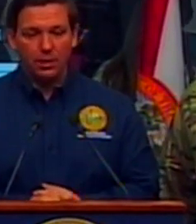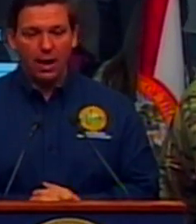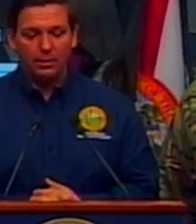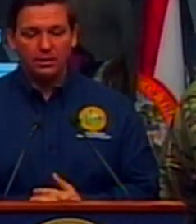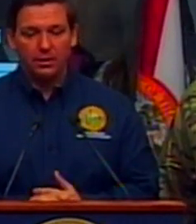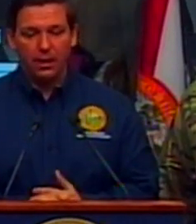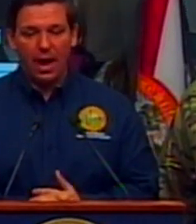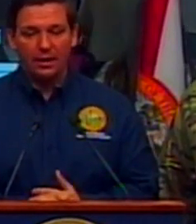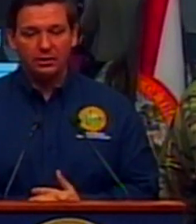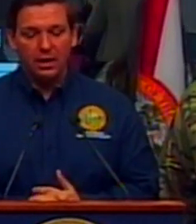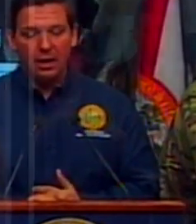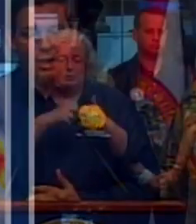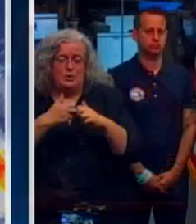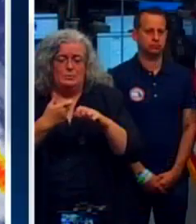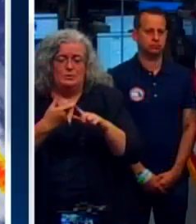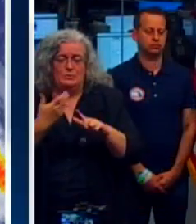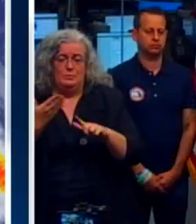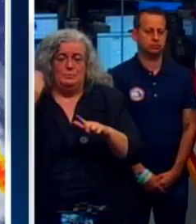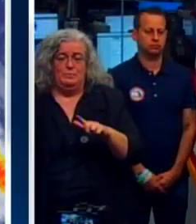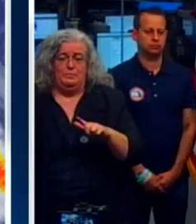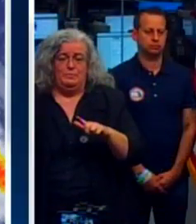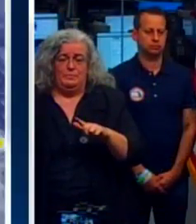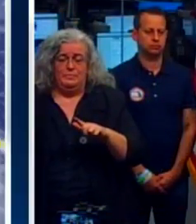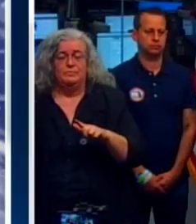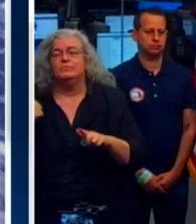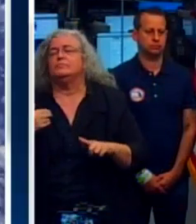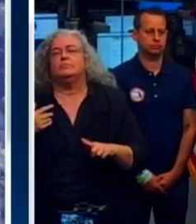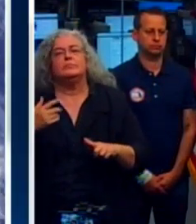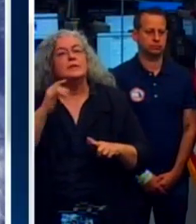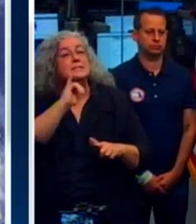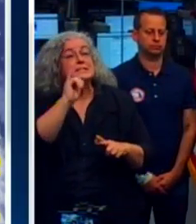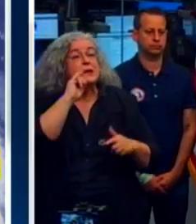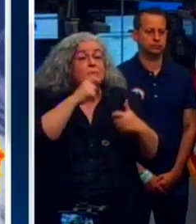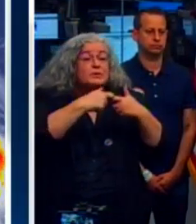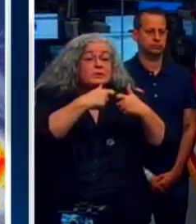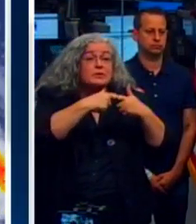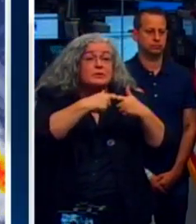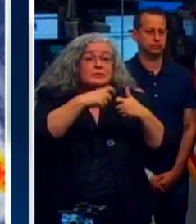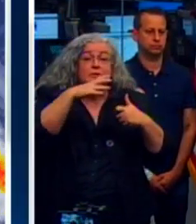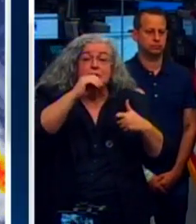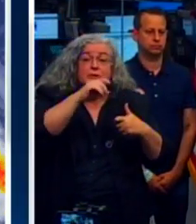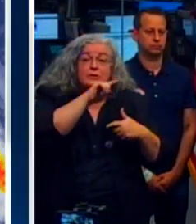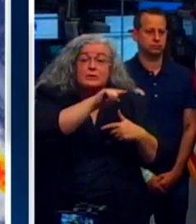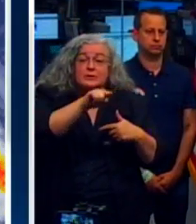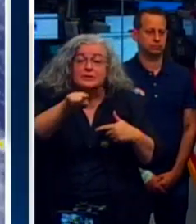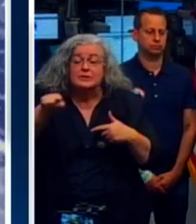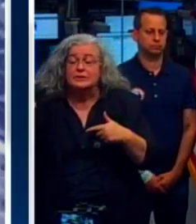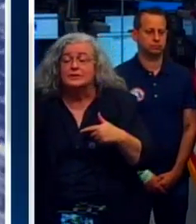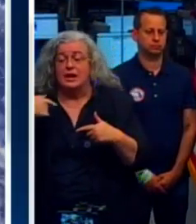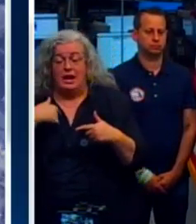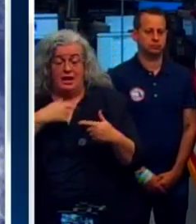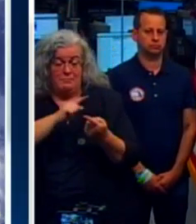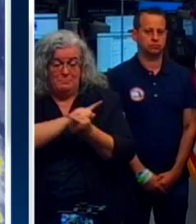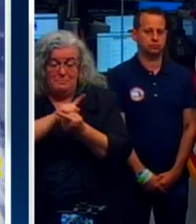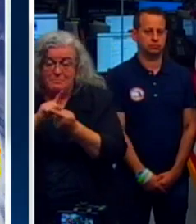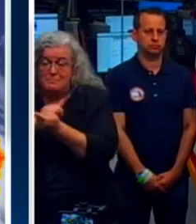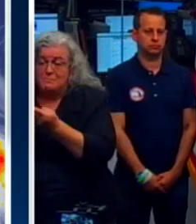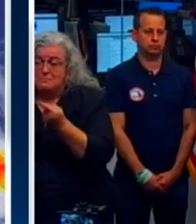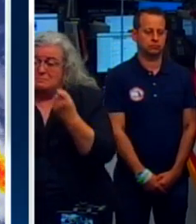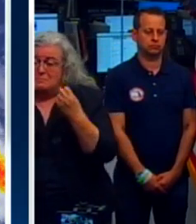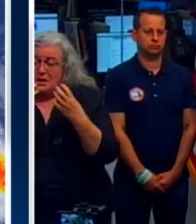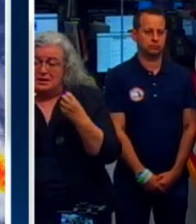some of the problems in the past. And I would say the same with the utilities. I've met with a number of the heads of the utilities,